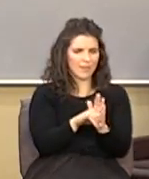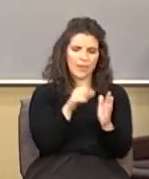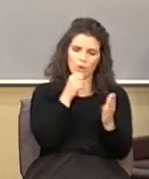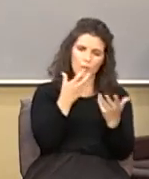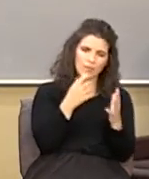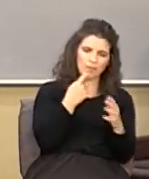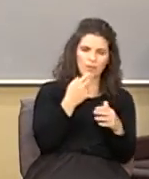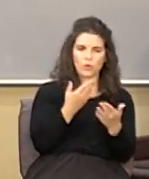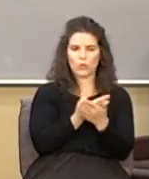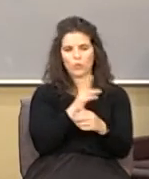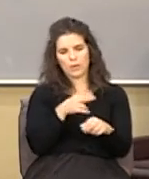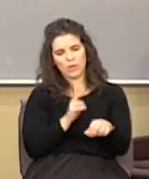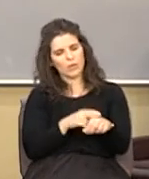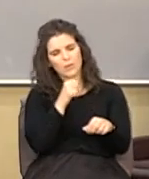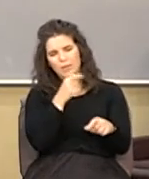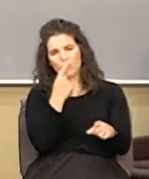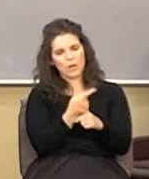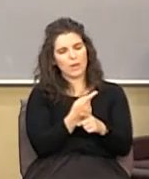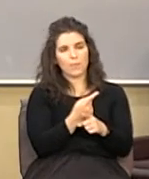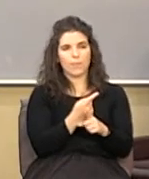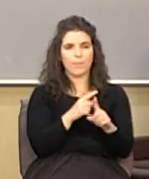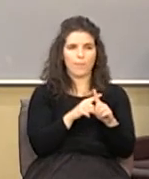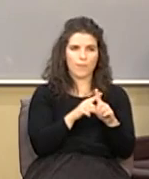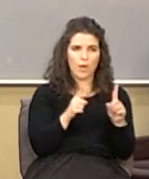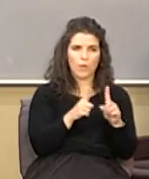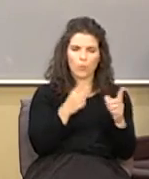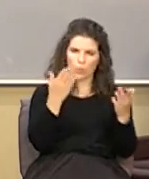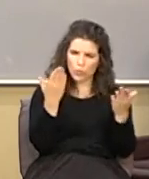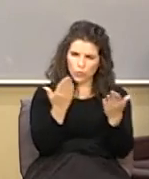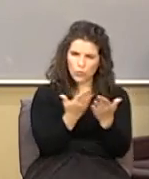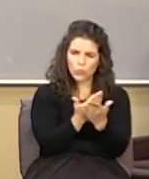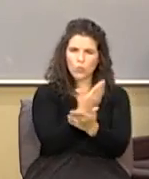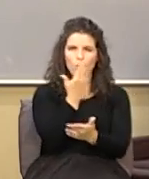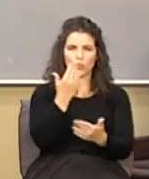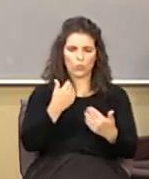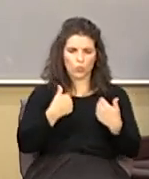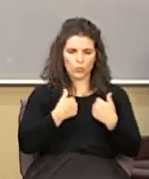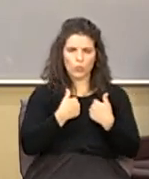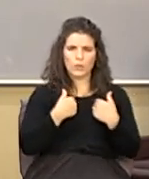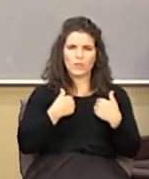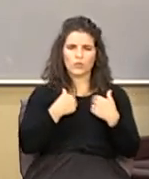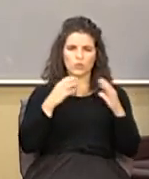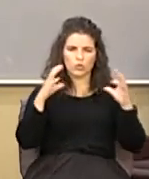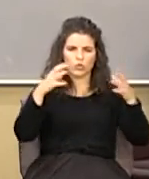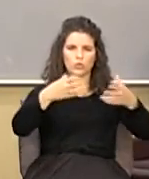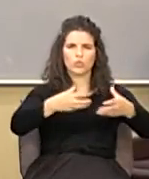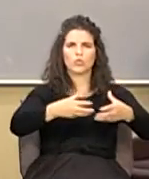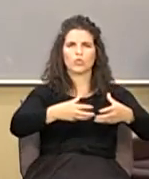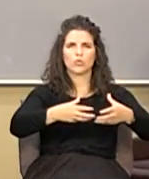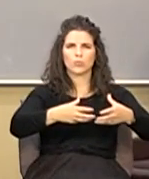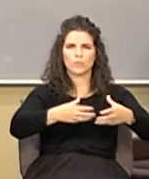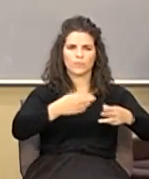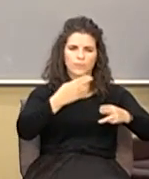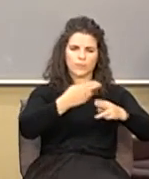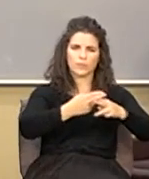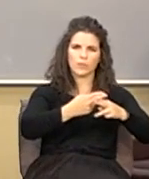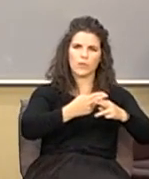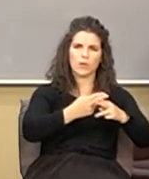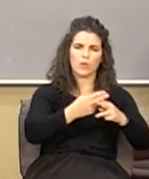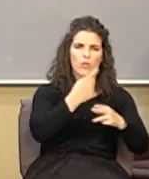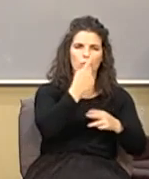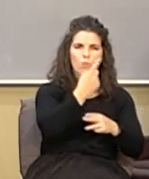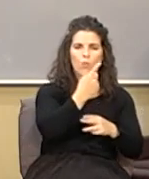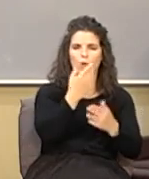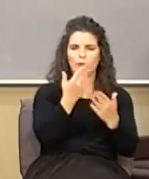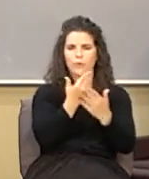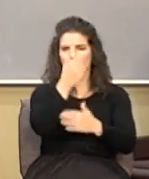nationality because that's not right but we're a new creature he calls us the one new